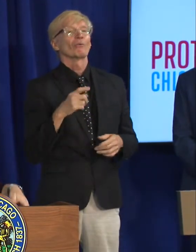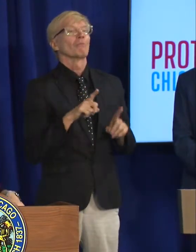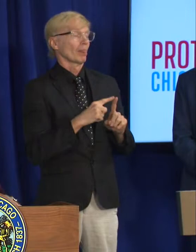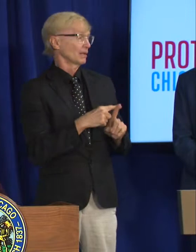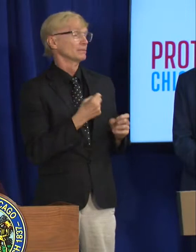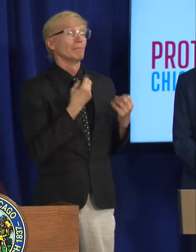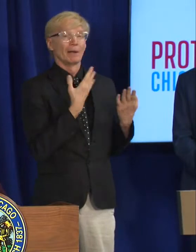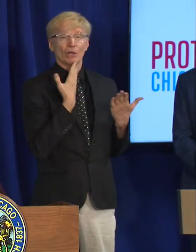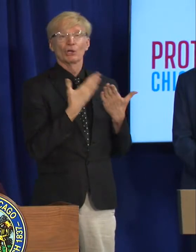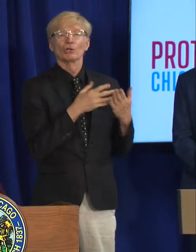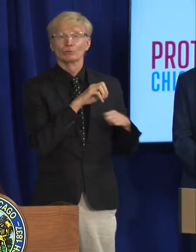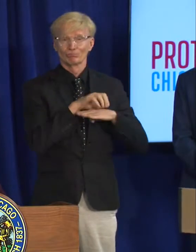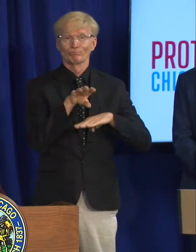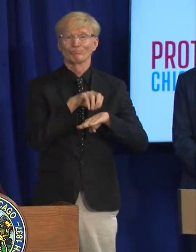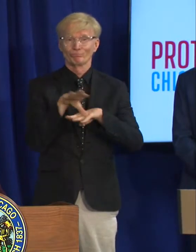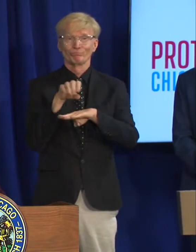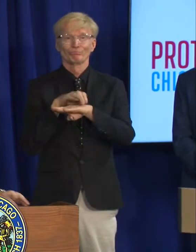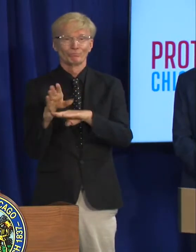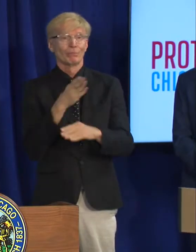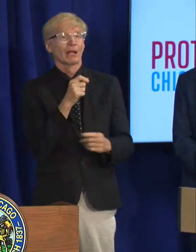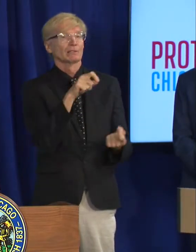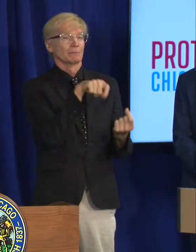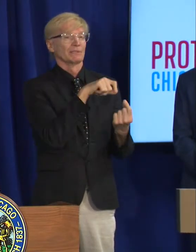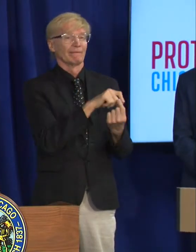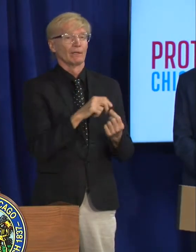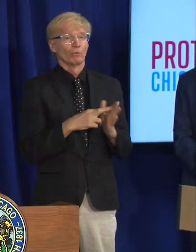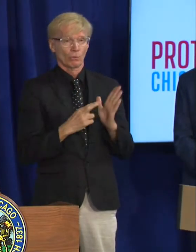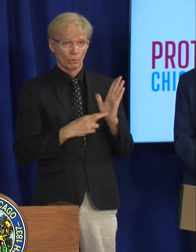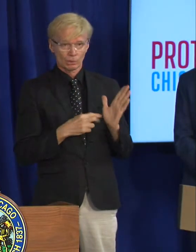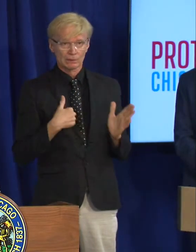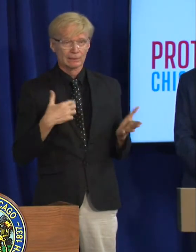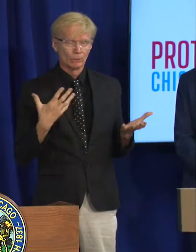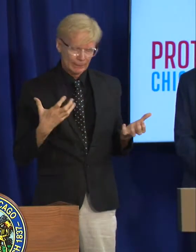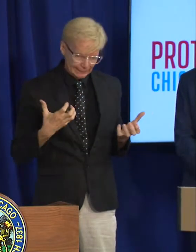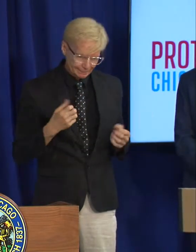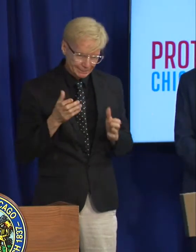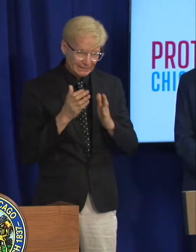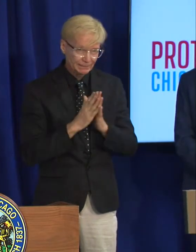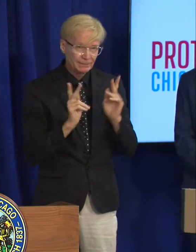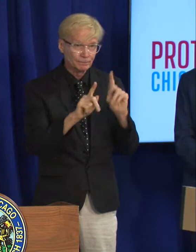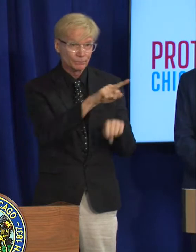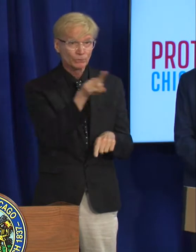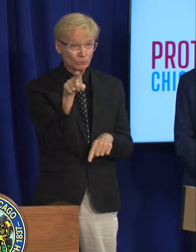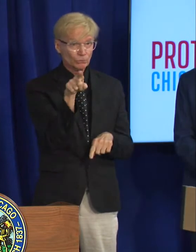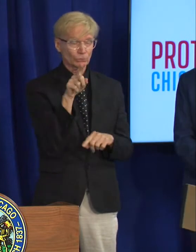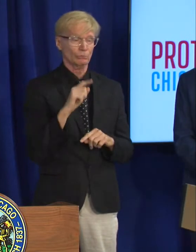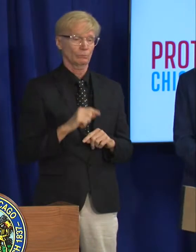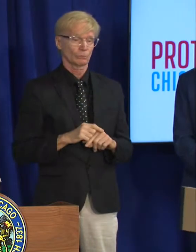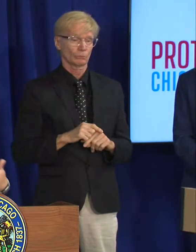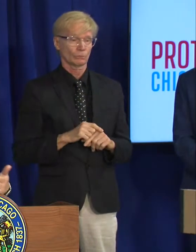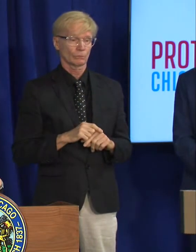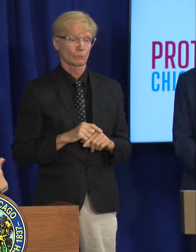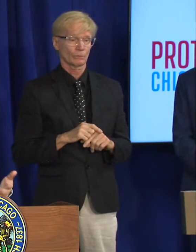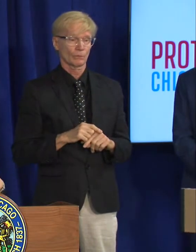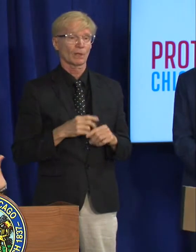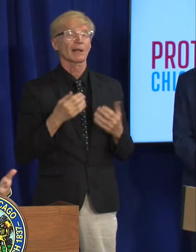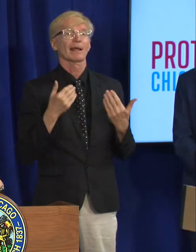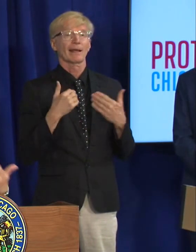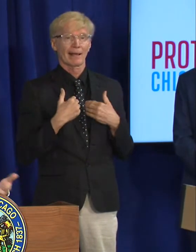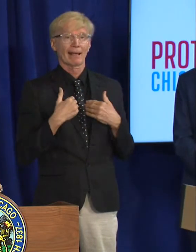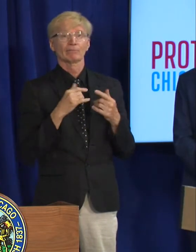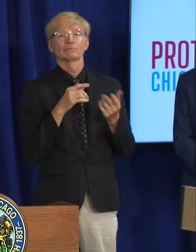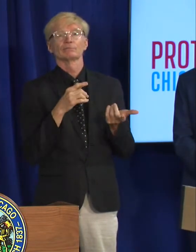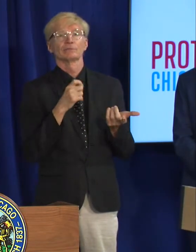suggestions and specifics is i would ask people right now that if you are having close or